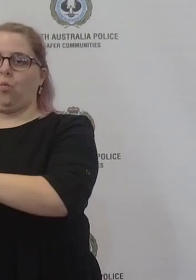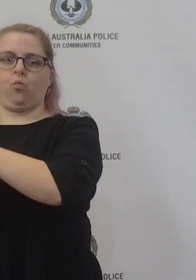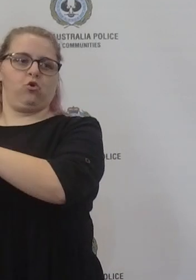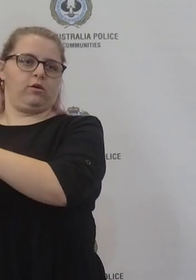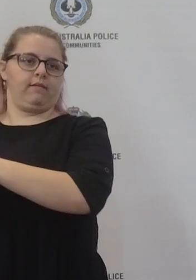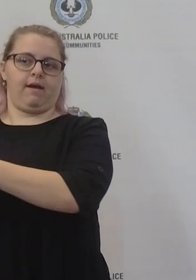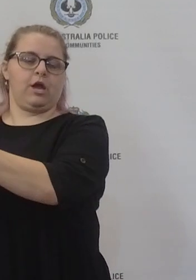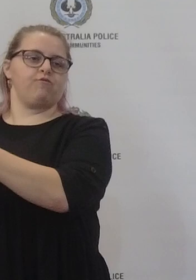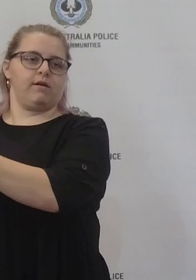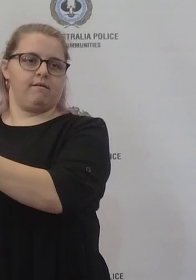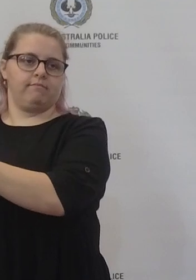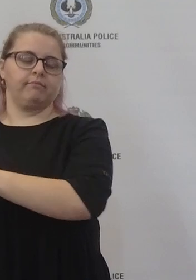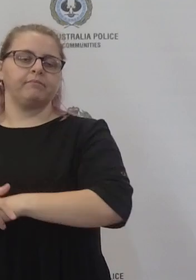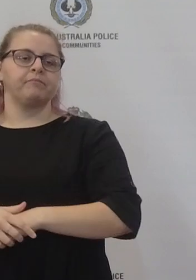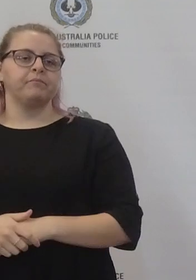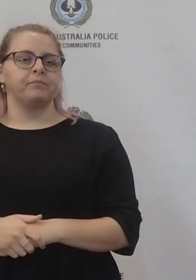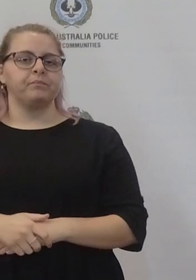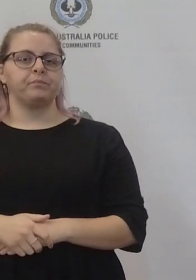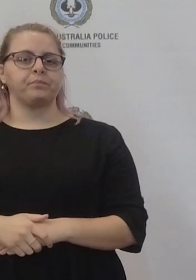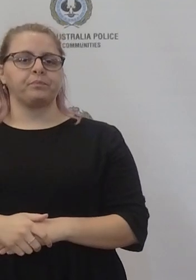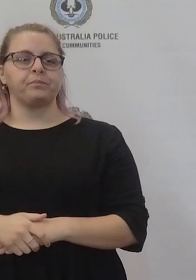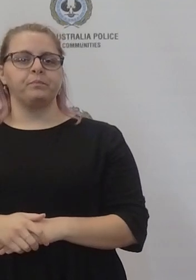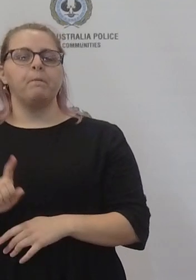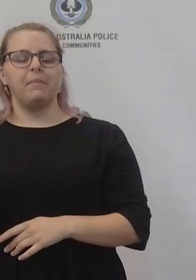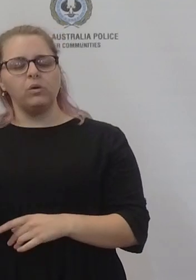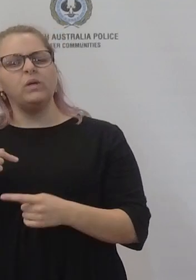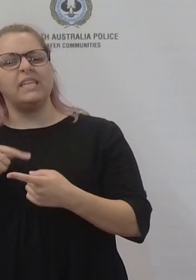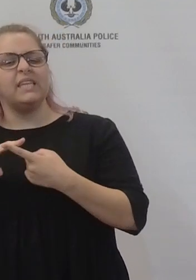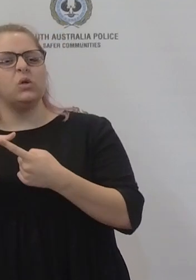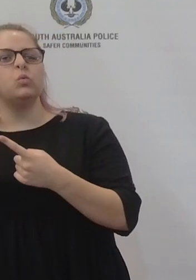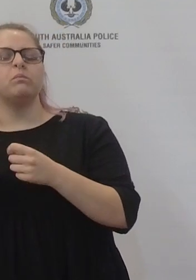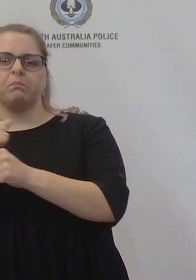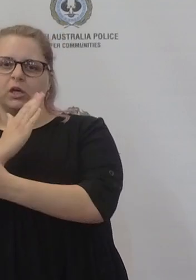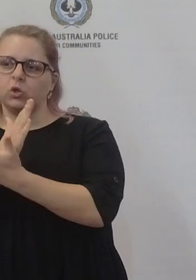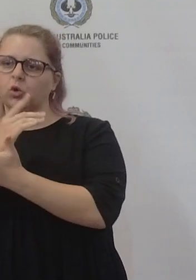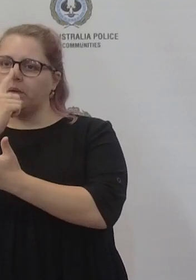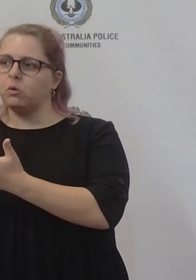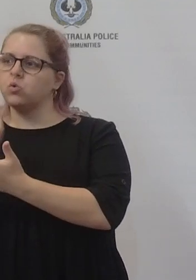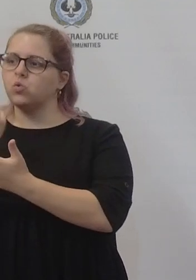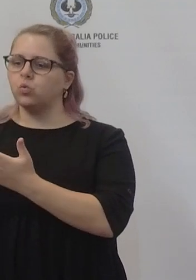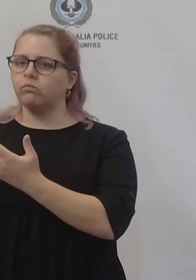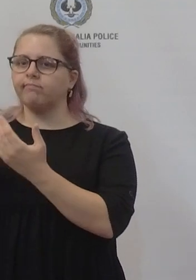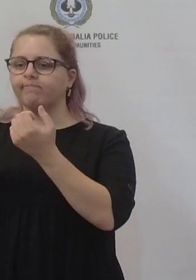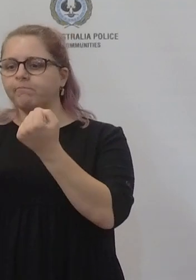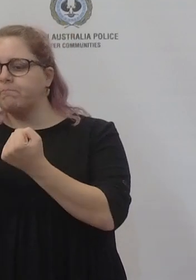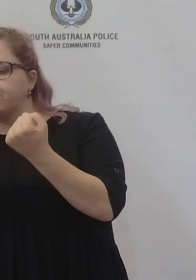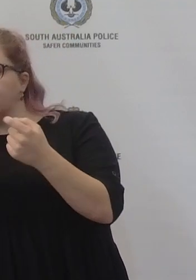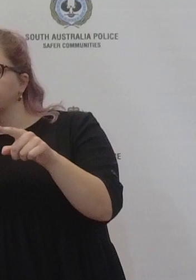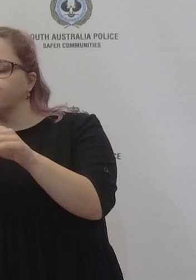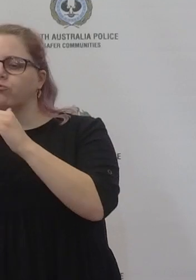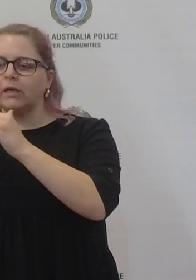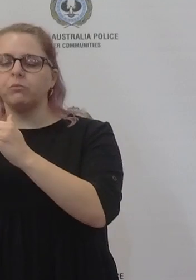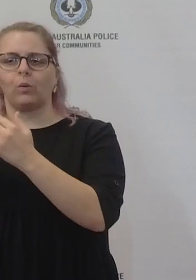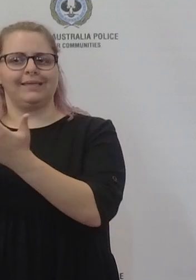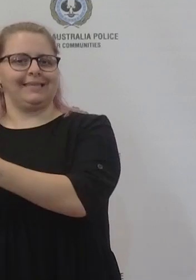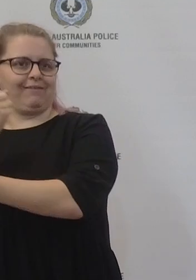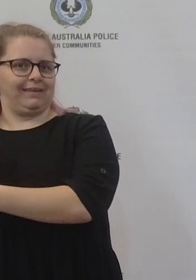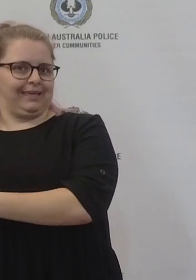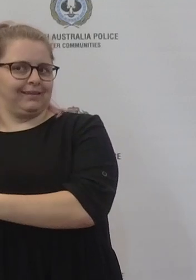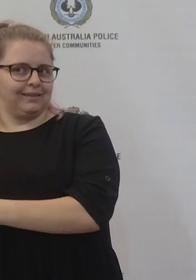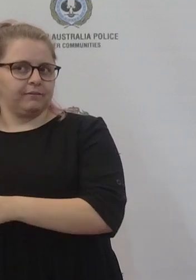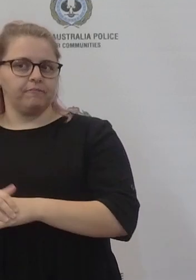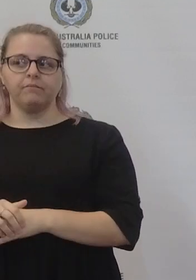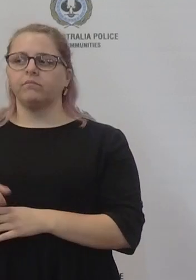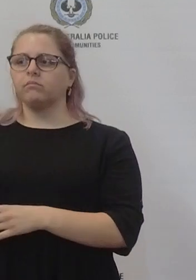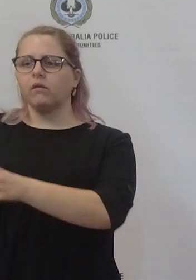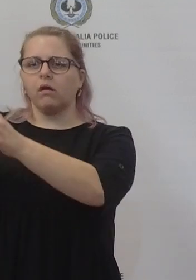direction but there will be steps put in place to ensure the safety of patrons of those services. Does that include extra rat tests for people who are unvaccinated?